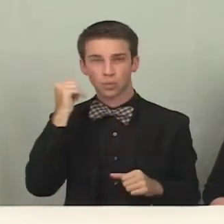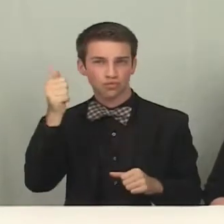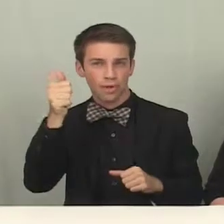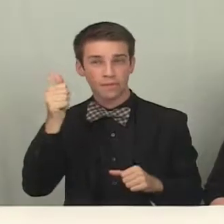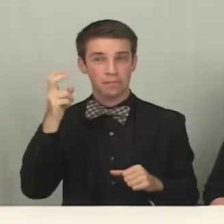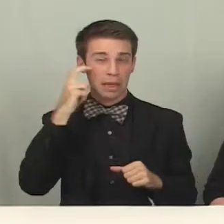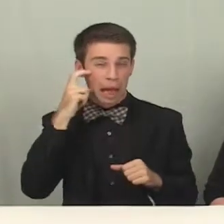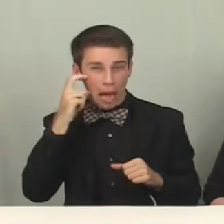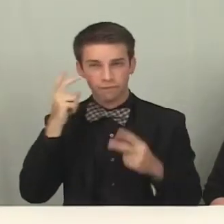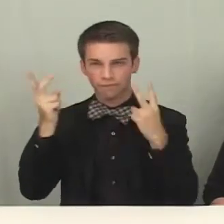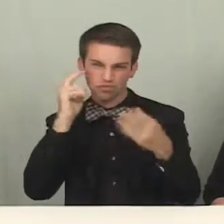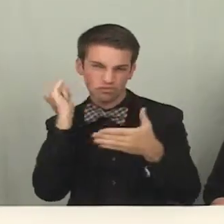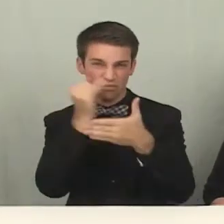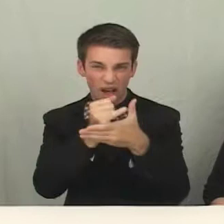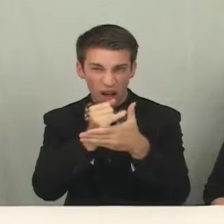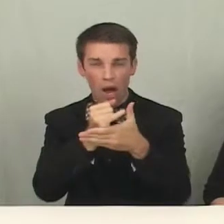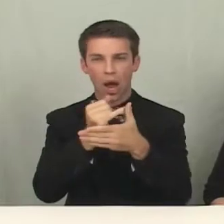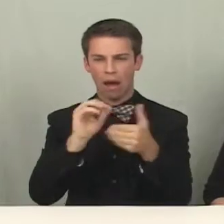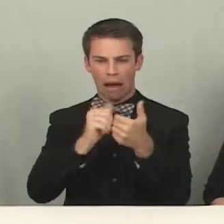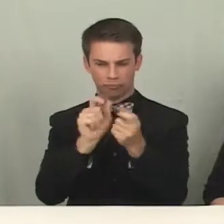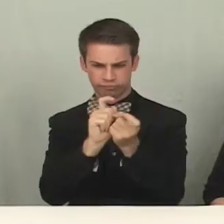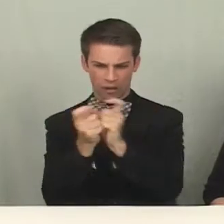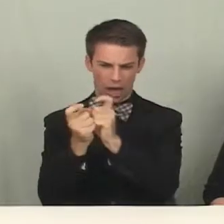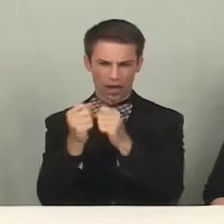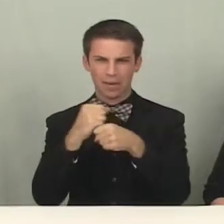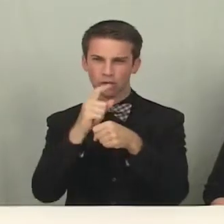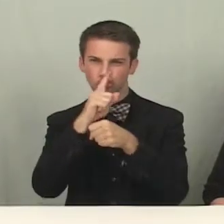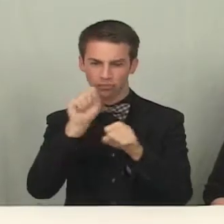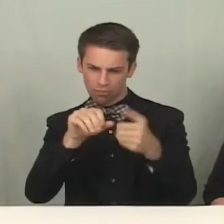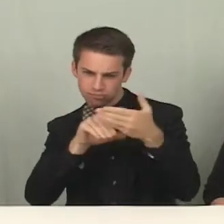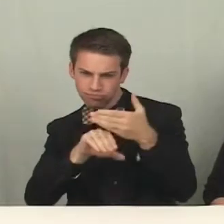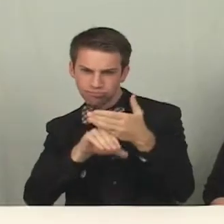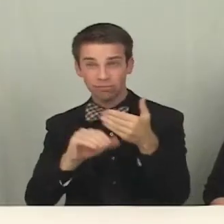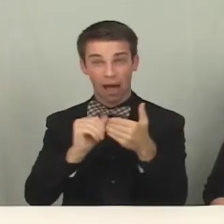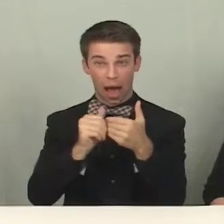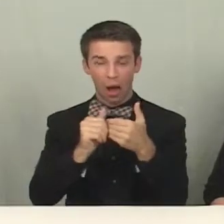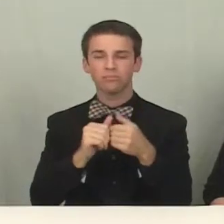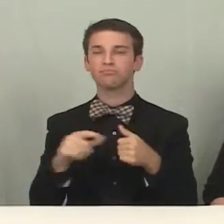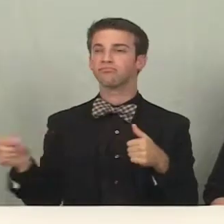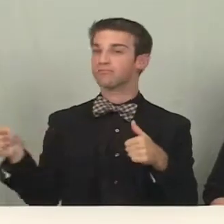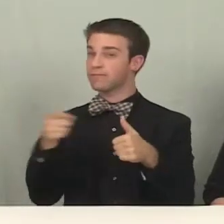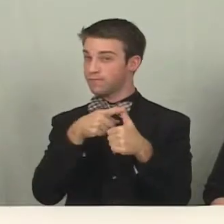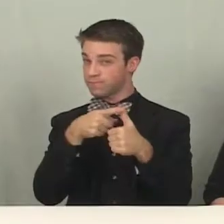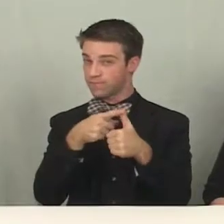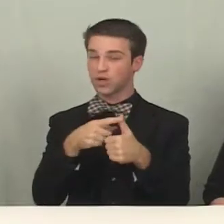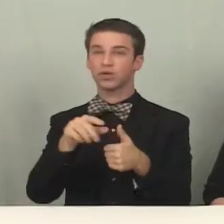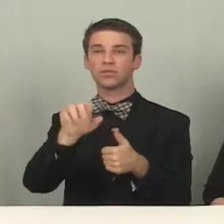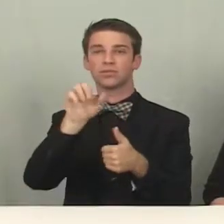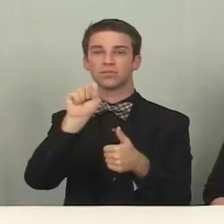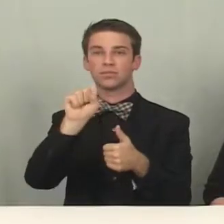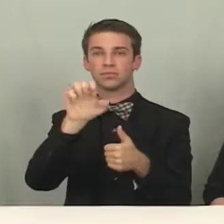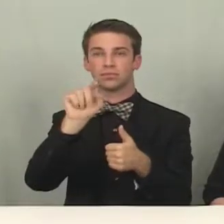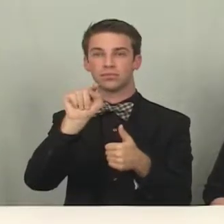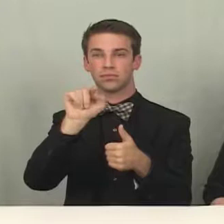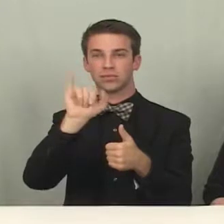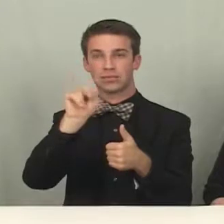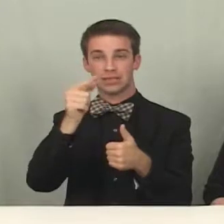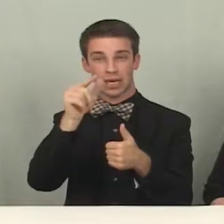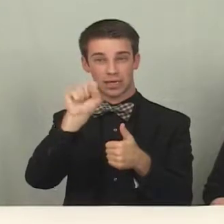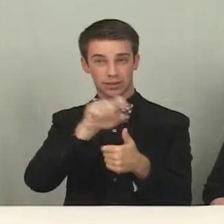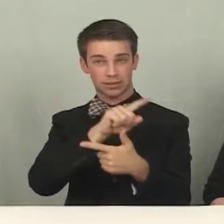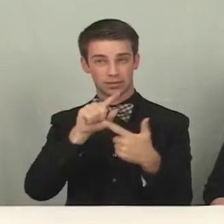you can adjust the settings on your iPad to make it more accessible. To access these features, click Settings,